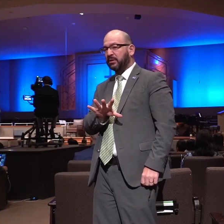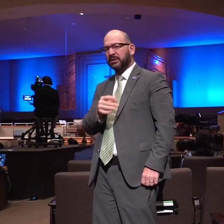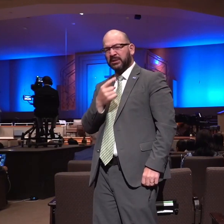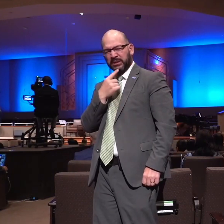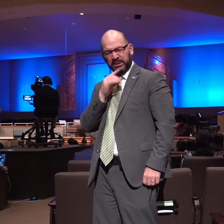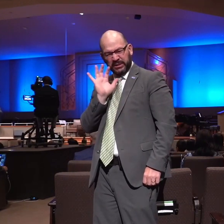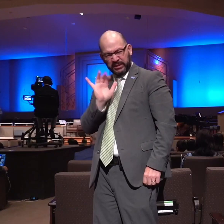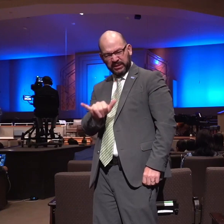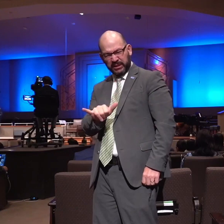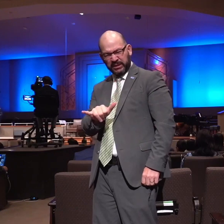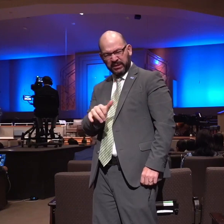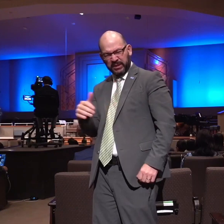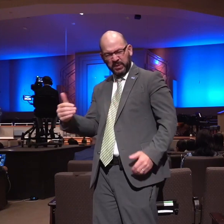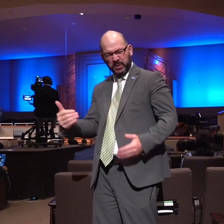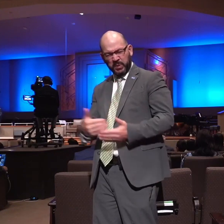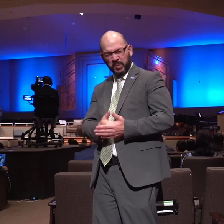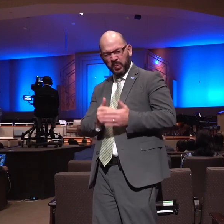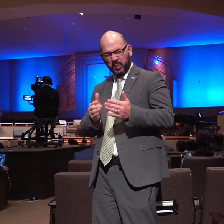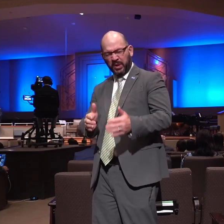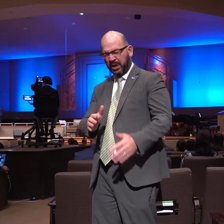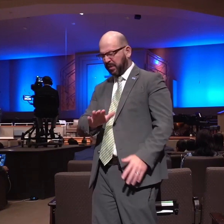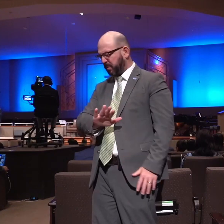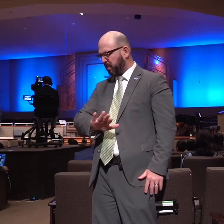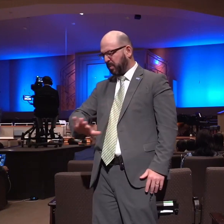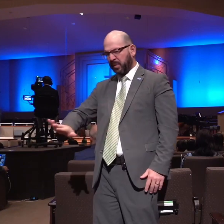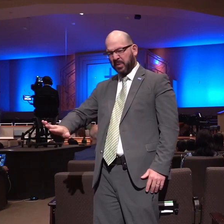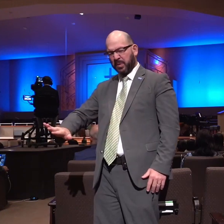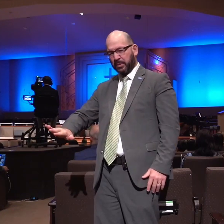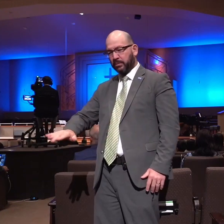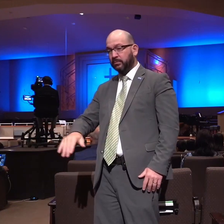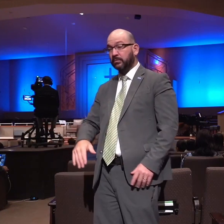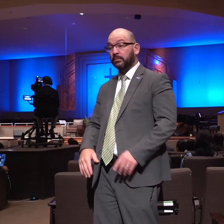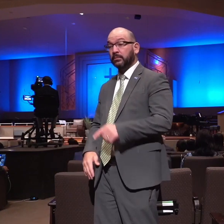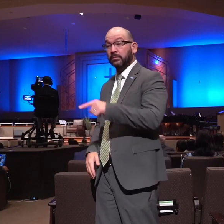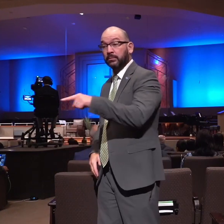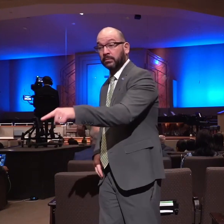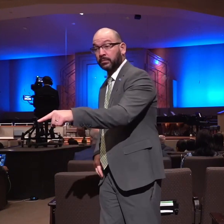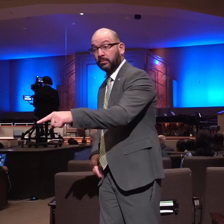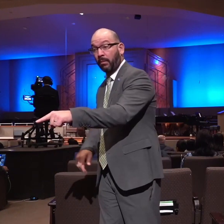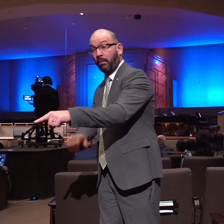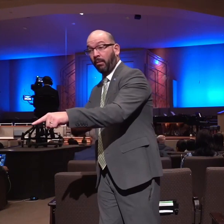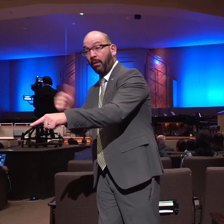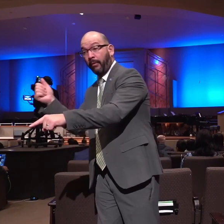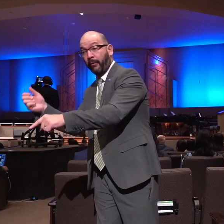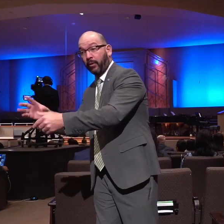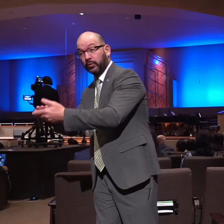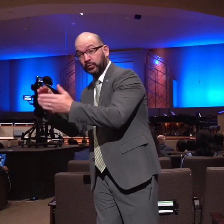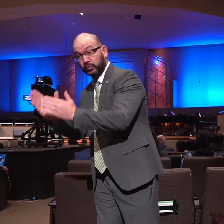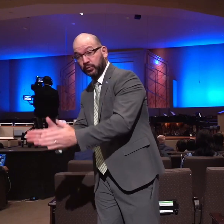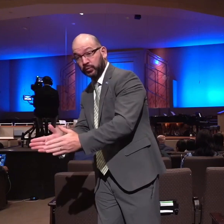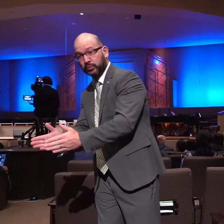the new lights Brainerd along with several other students began to separate